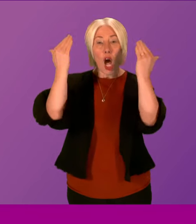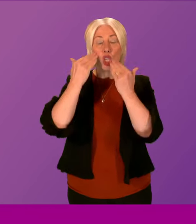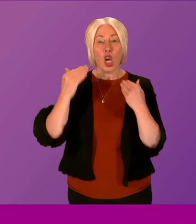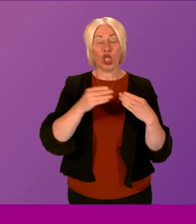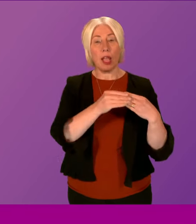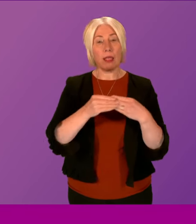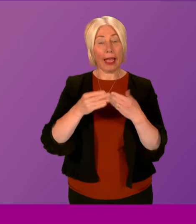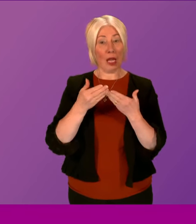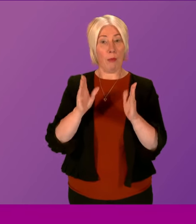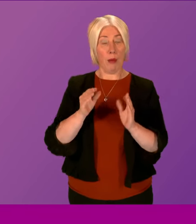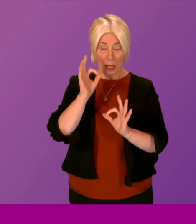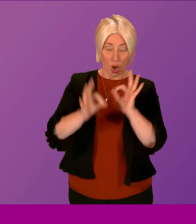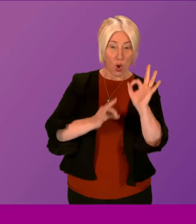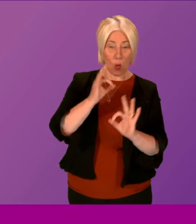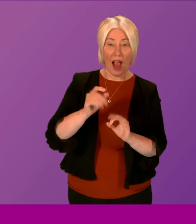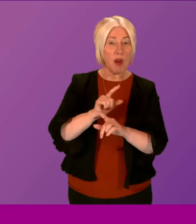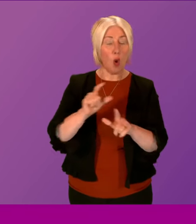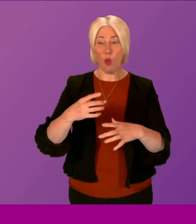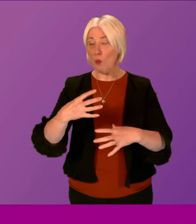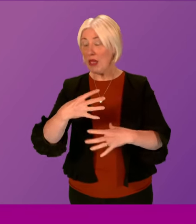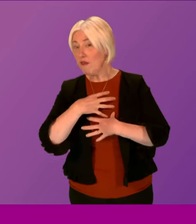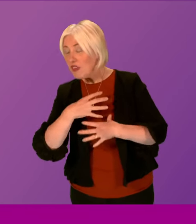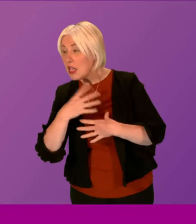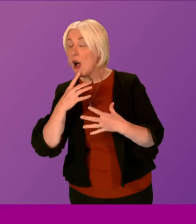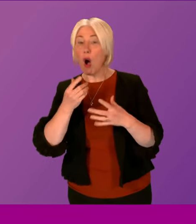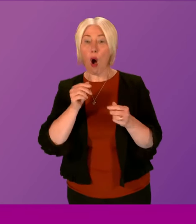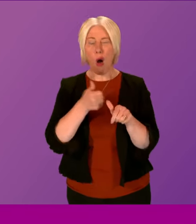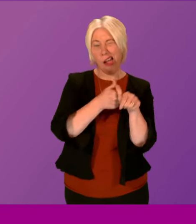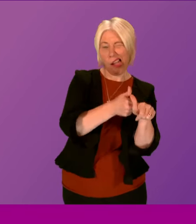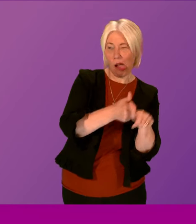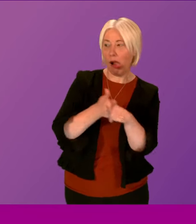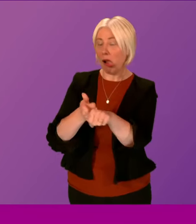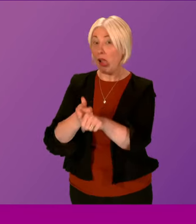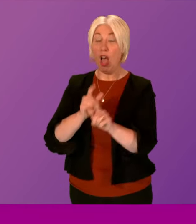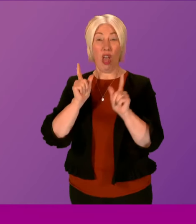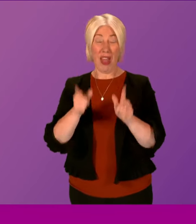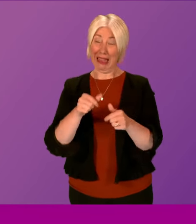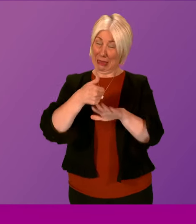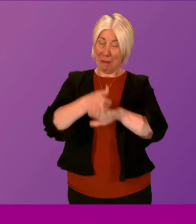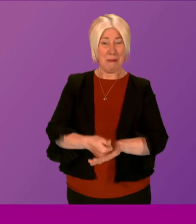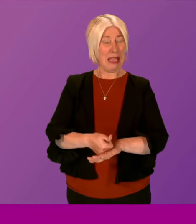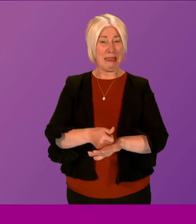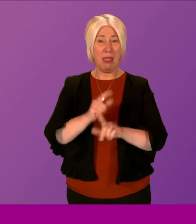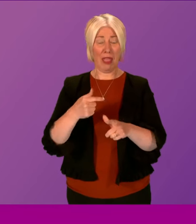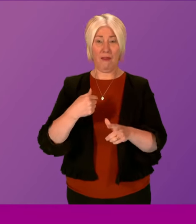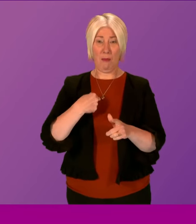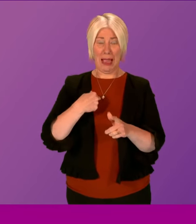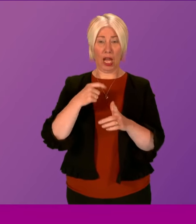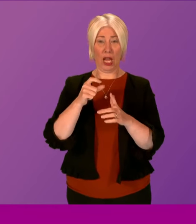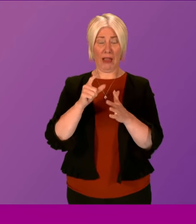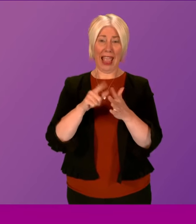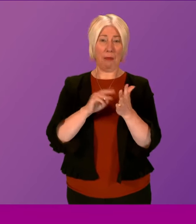inquiry that acts without fear or favour, that is the very least my Emma and the many women who have spoke up